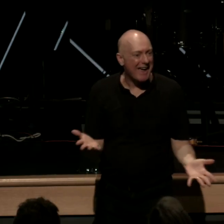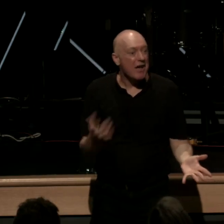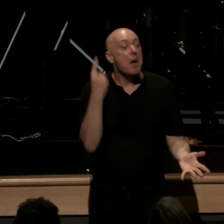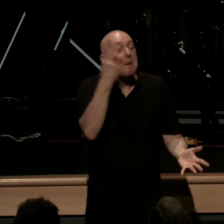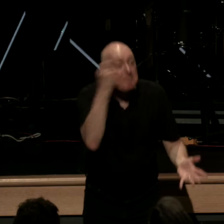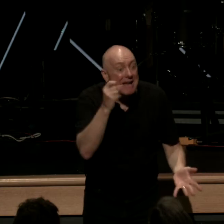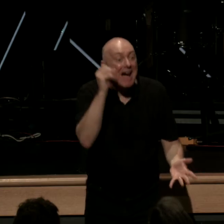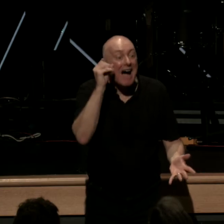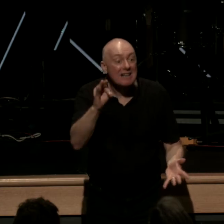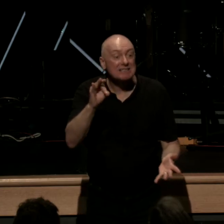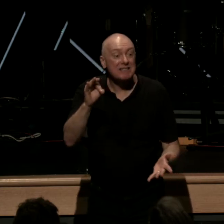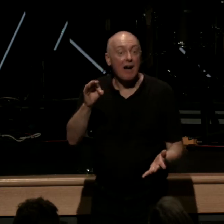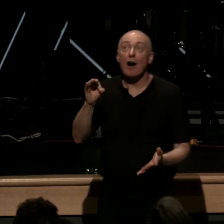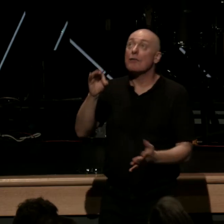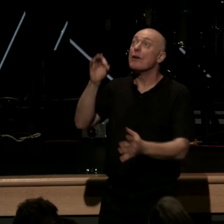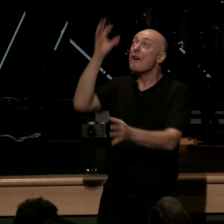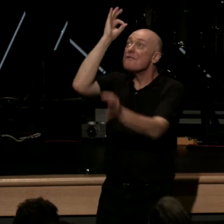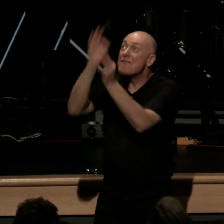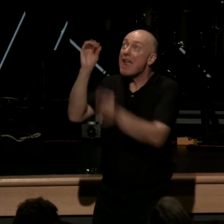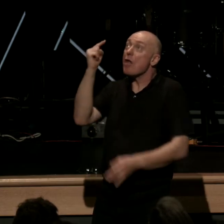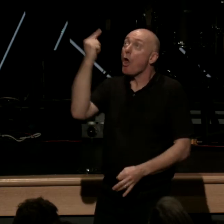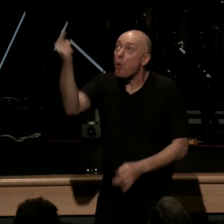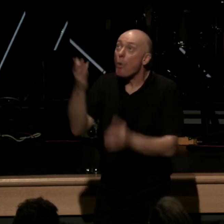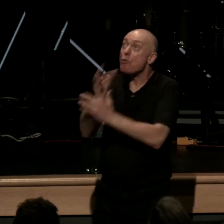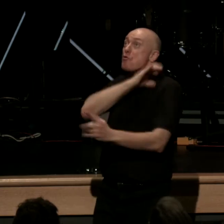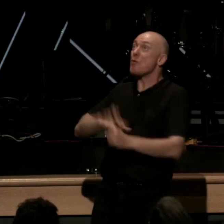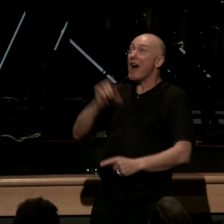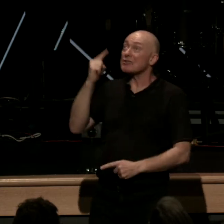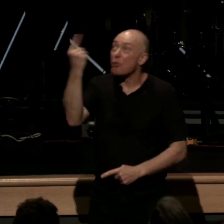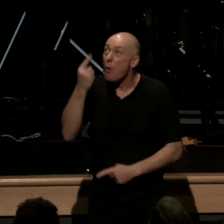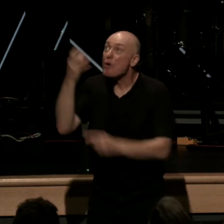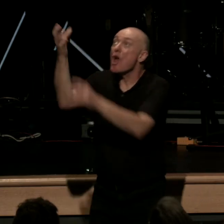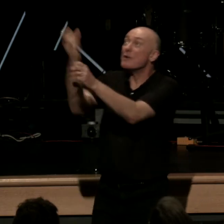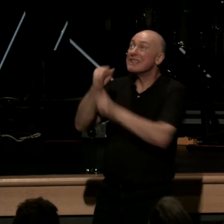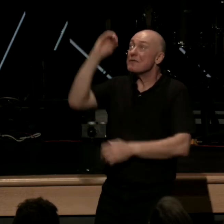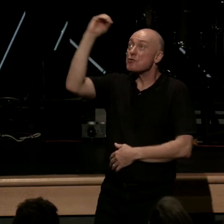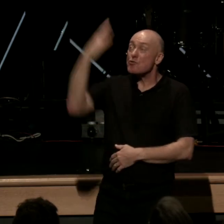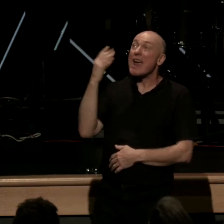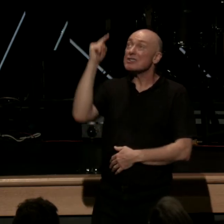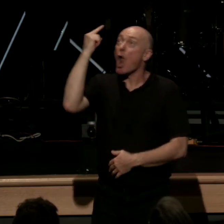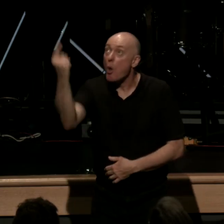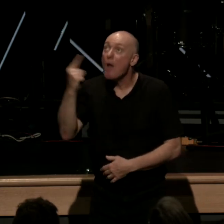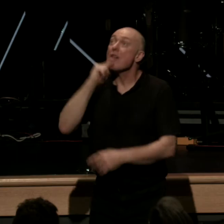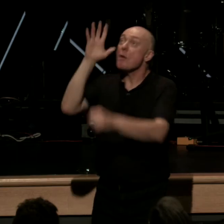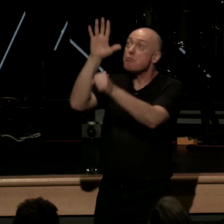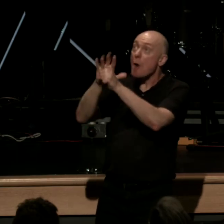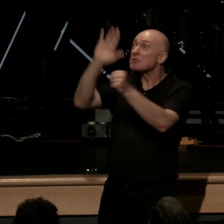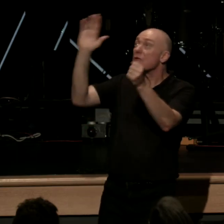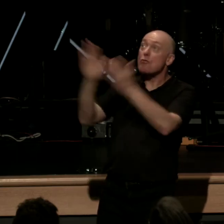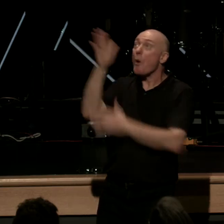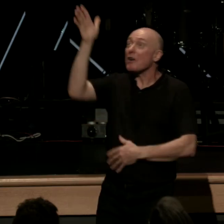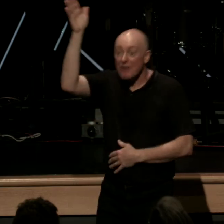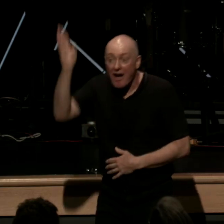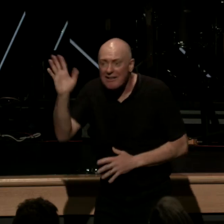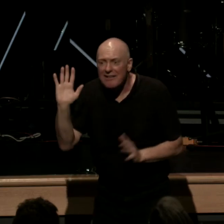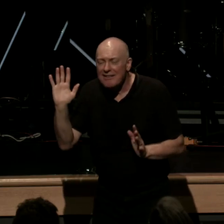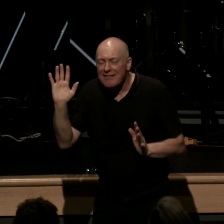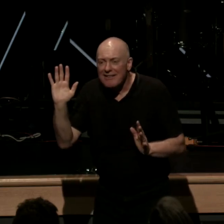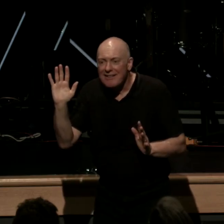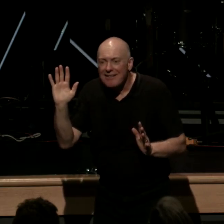of solo fide and solo Christo and receiving the gift of solo gratia and the promise of soli deo gloria we no longer have